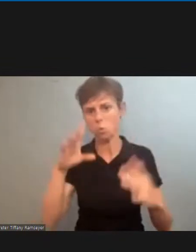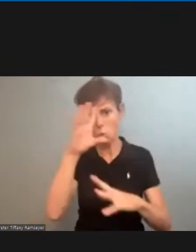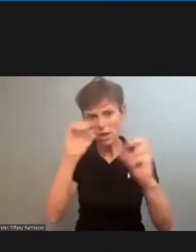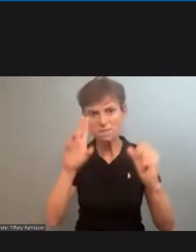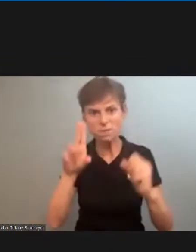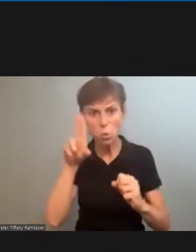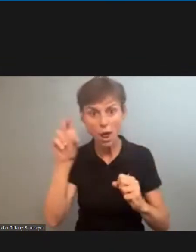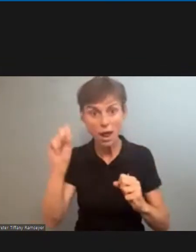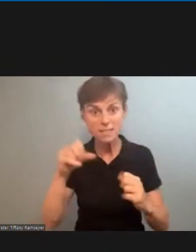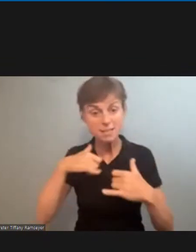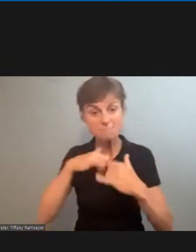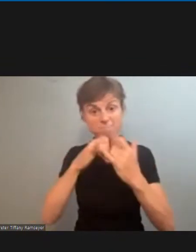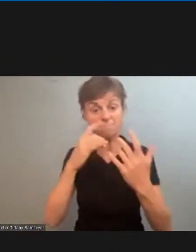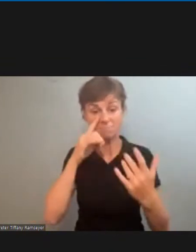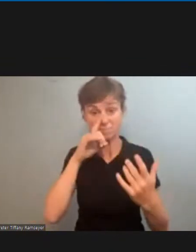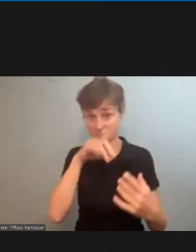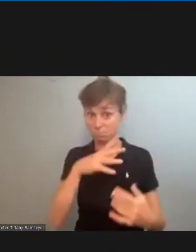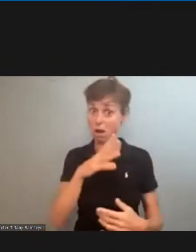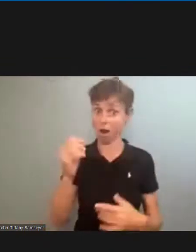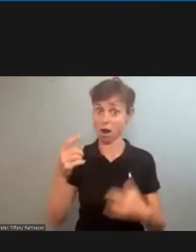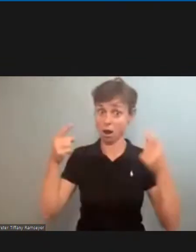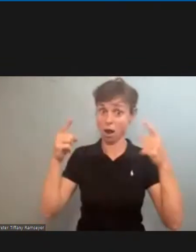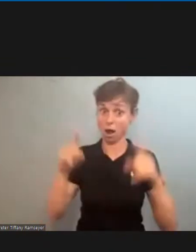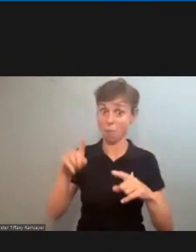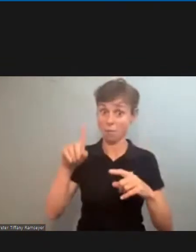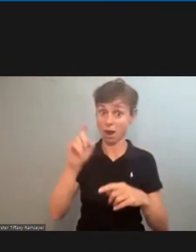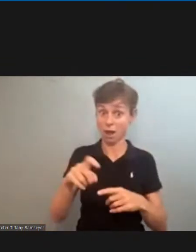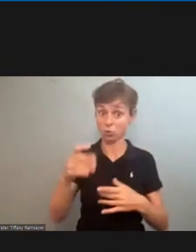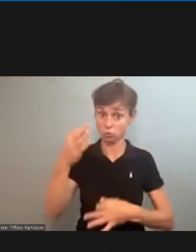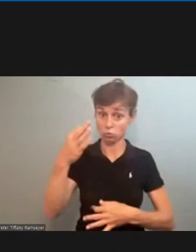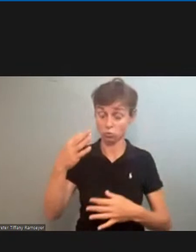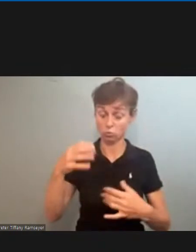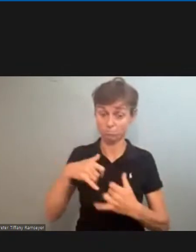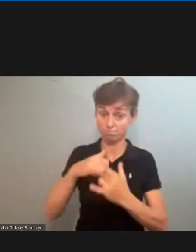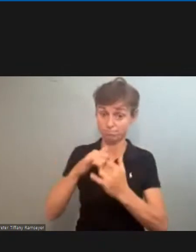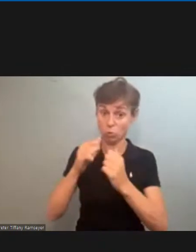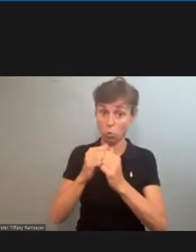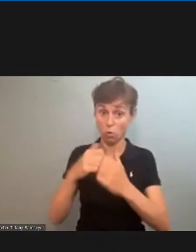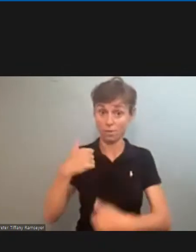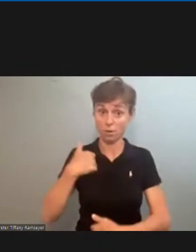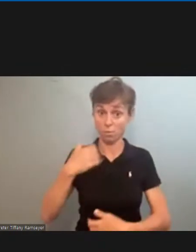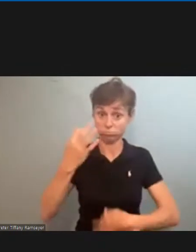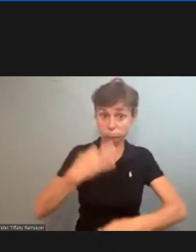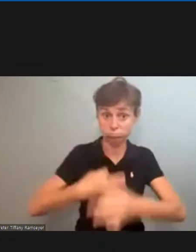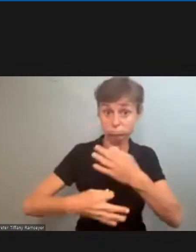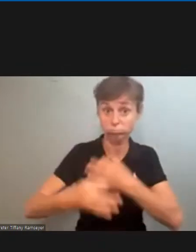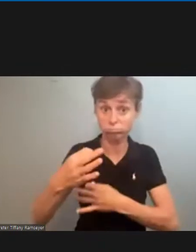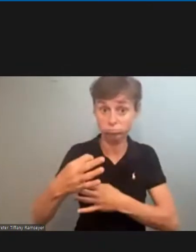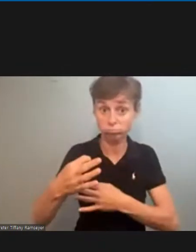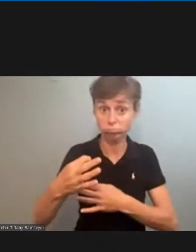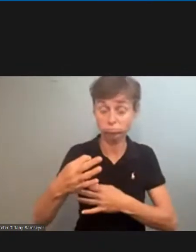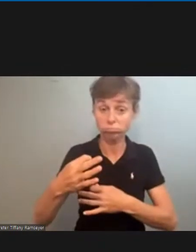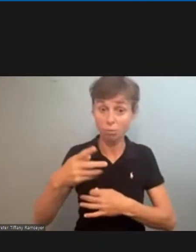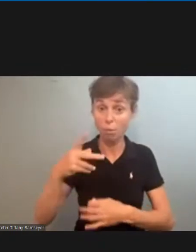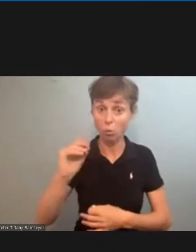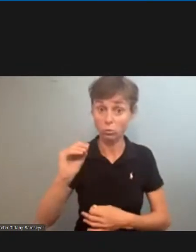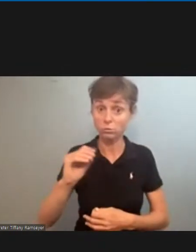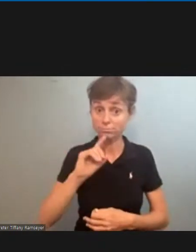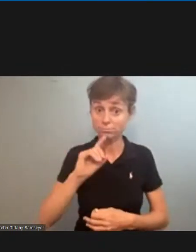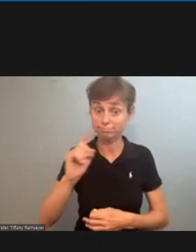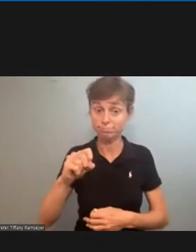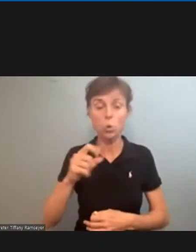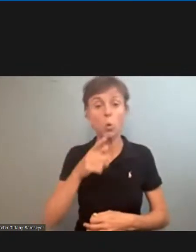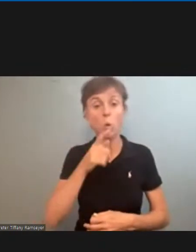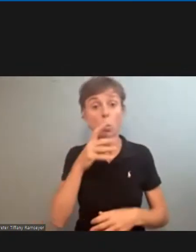on the troops that were brought in to replace them uh and they won and the the main product of that